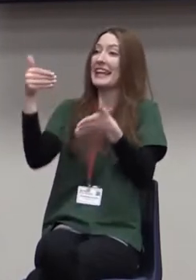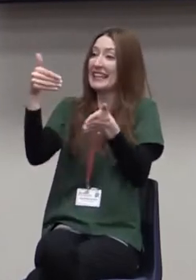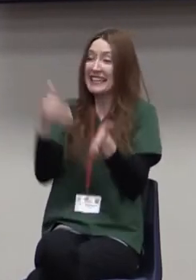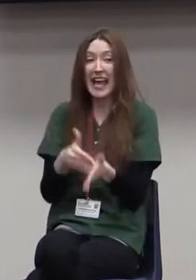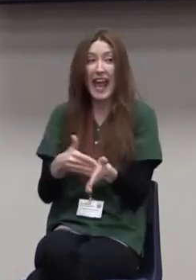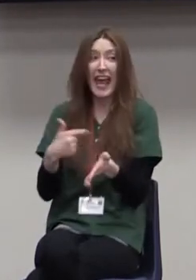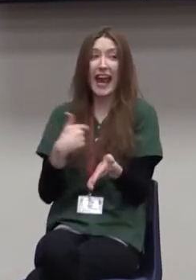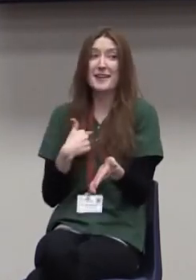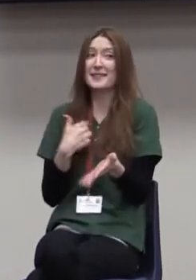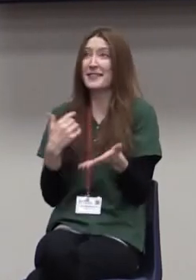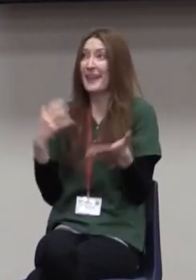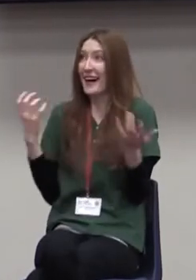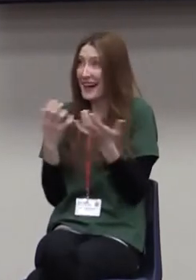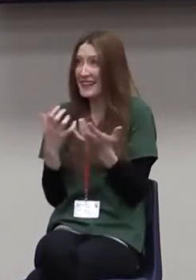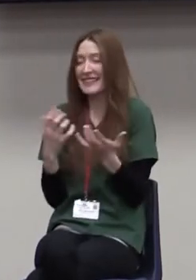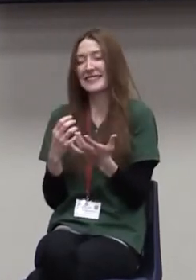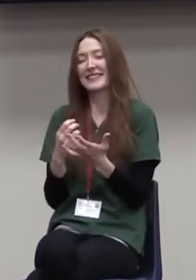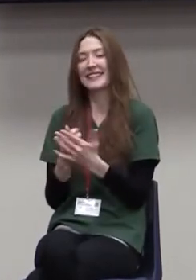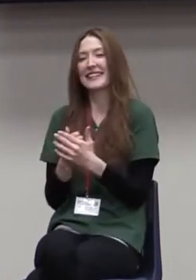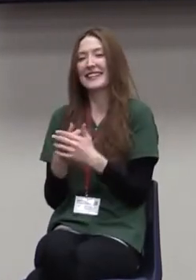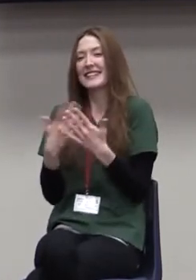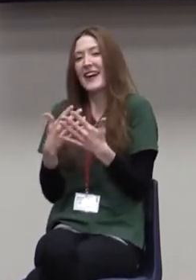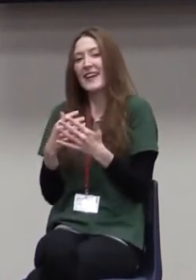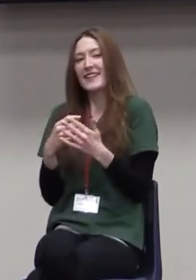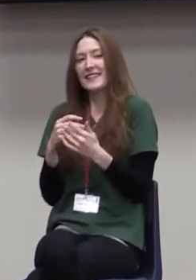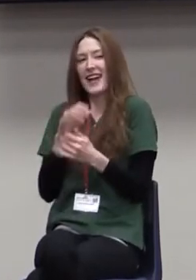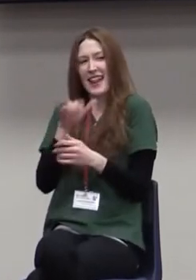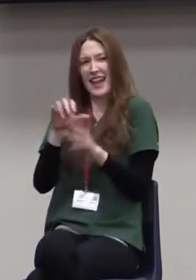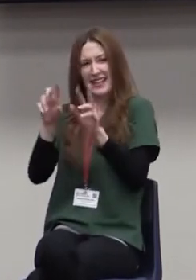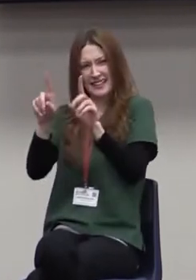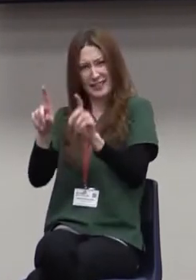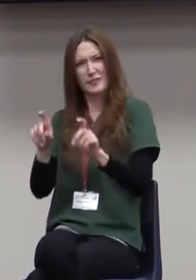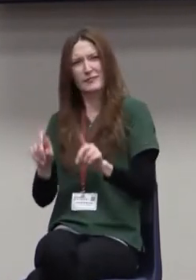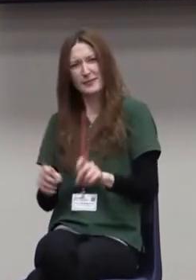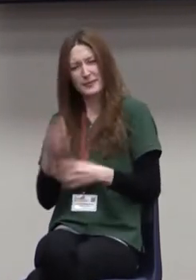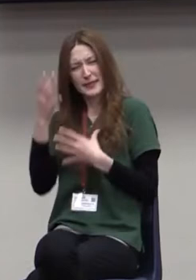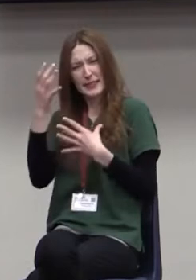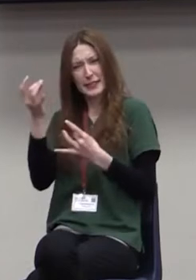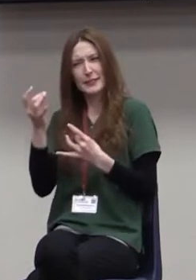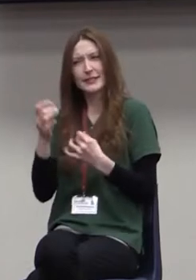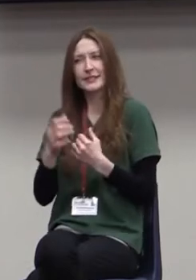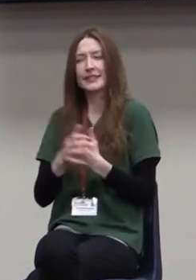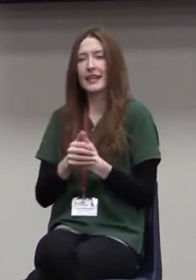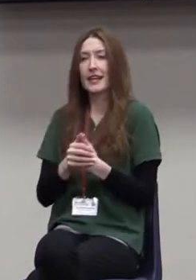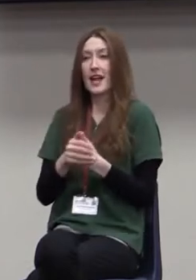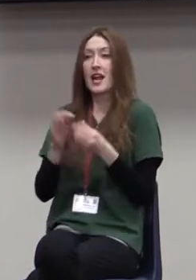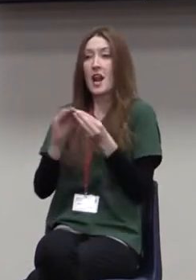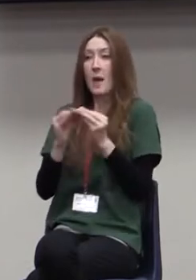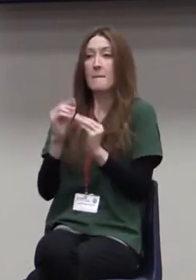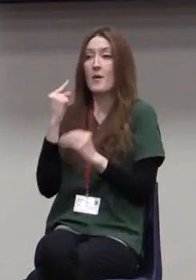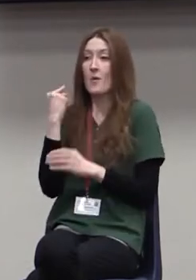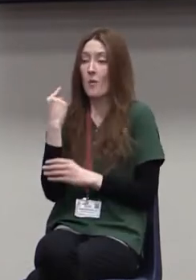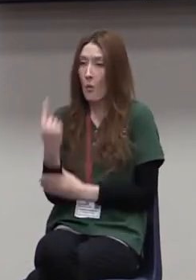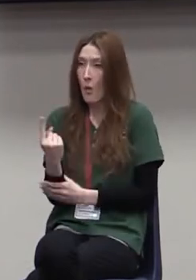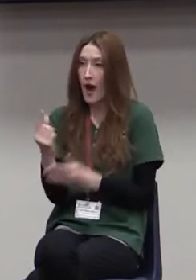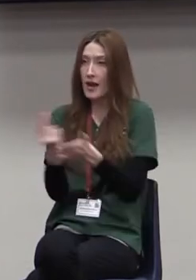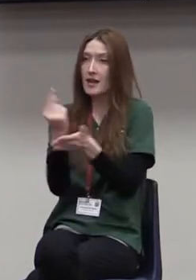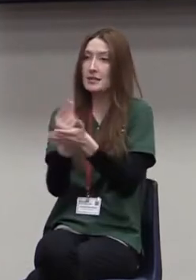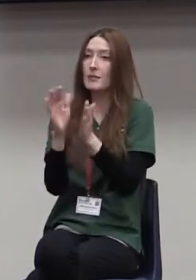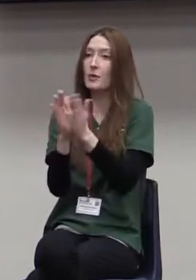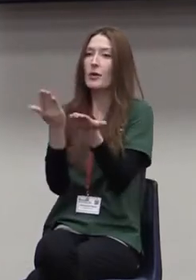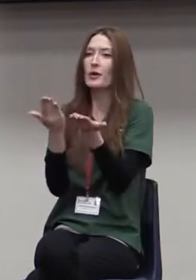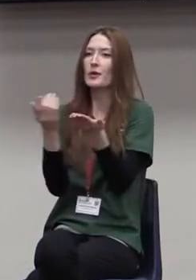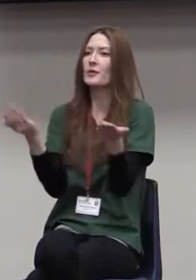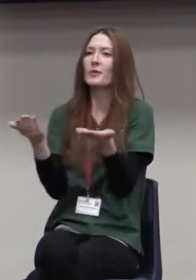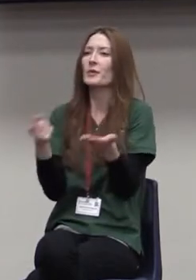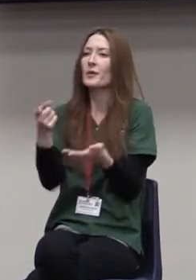just an amazing, amazing study, and so the survey has been very interesting as well. Hands down, the number one gospel, what do you think it is that